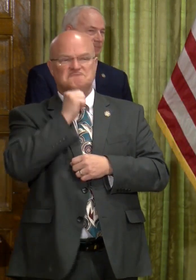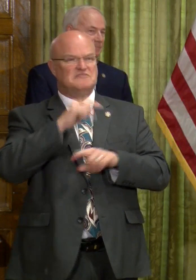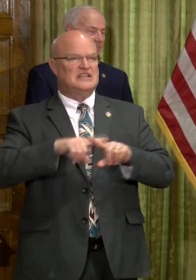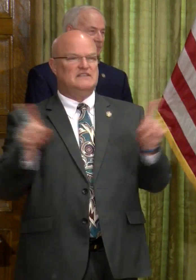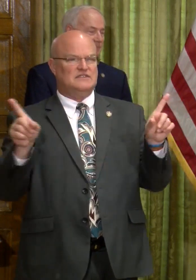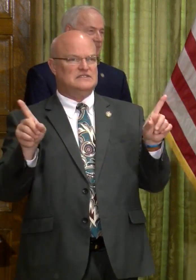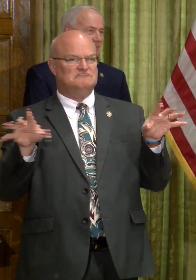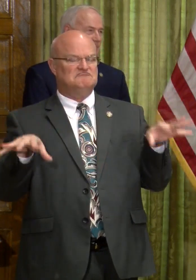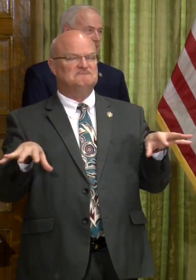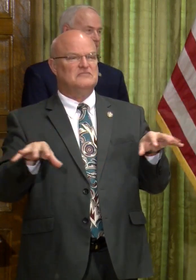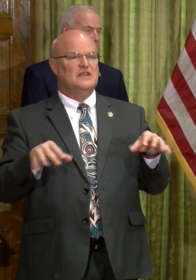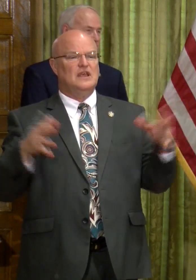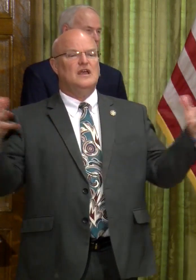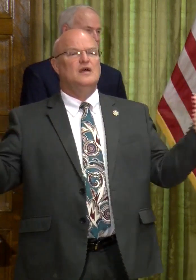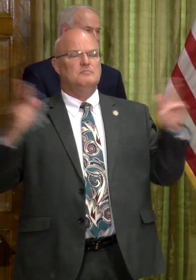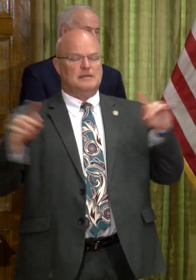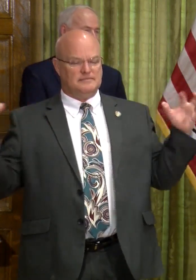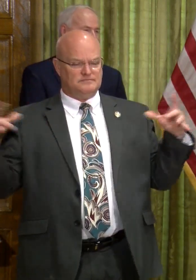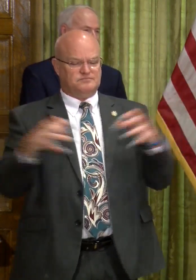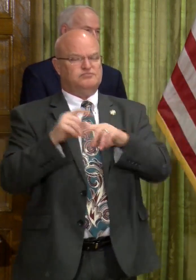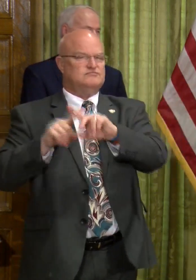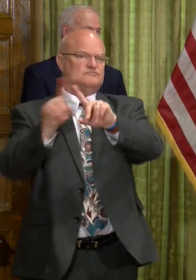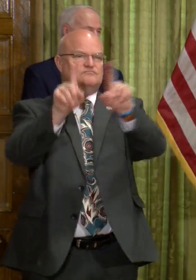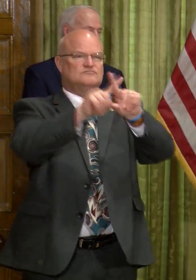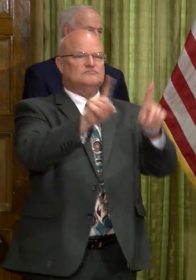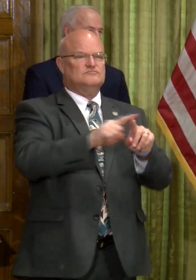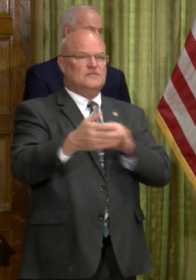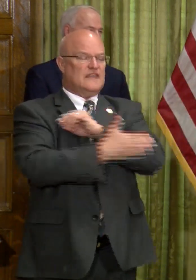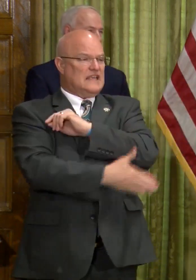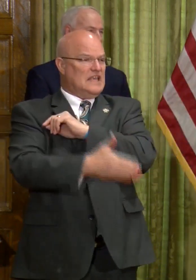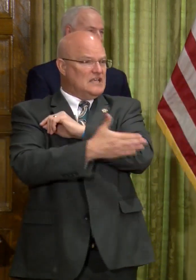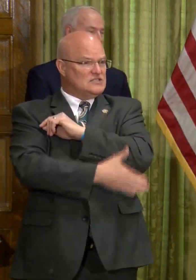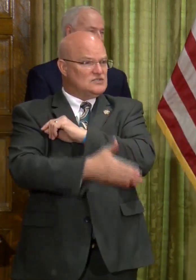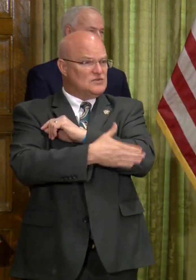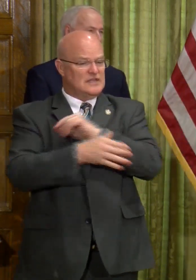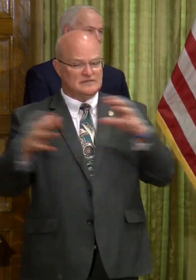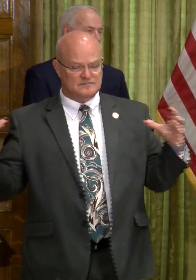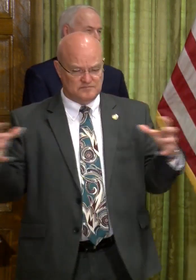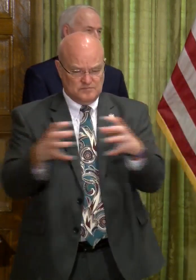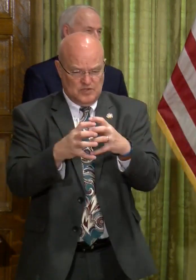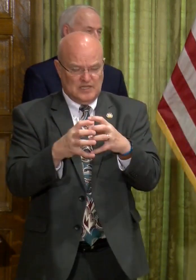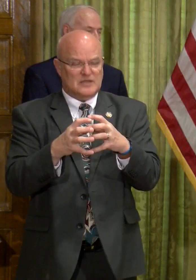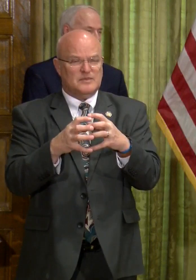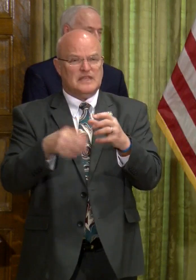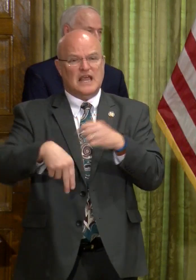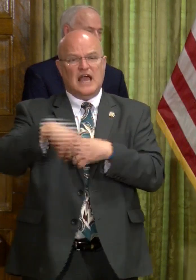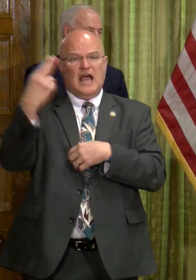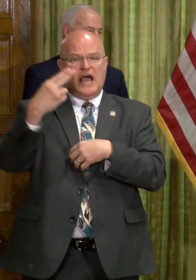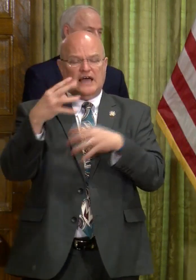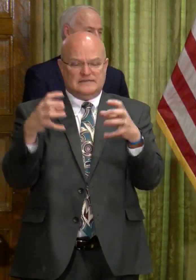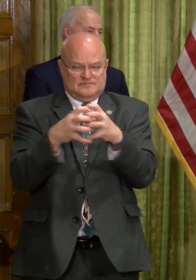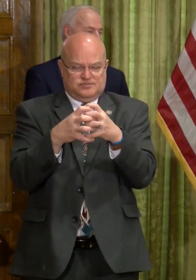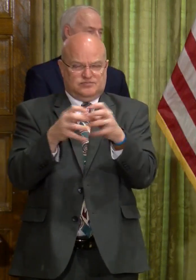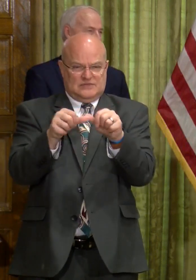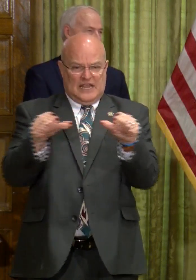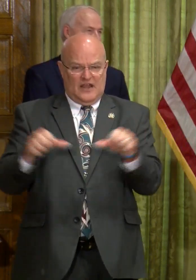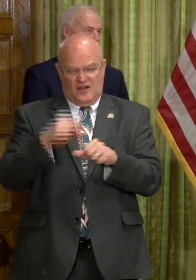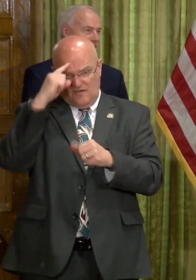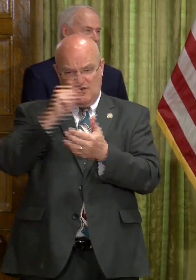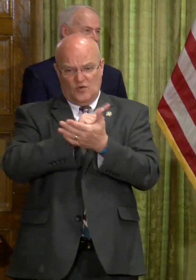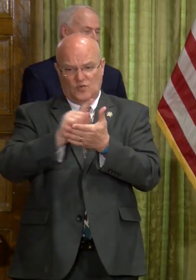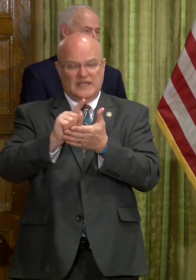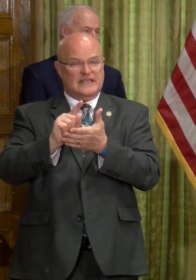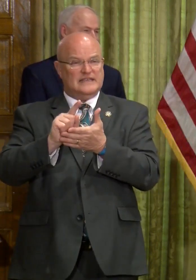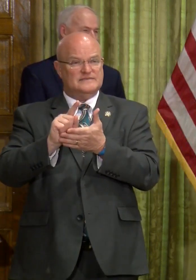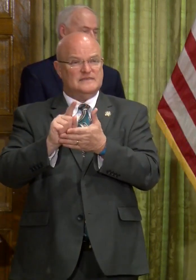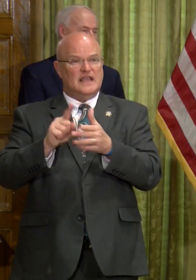difference. You bring together people from all over the country, putting them in a highly congregate setting for a week